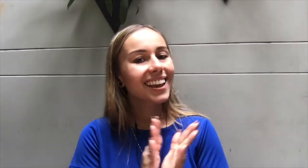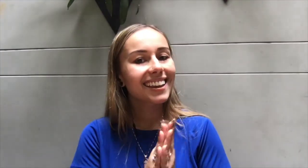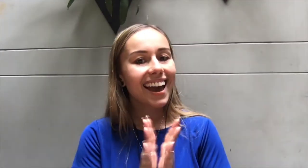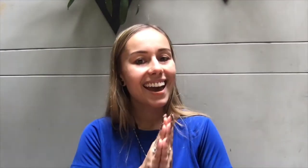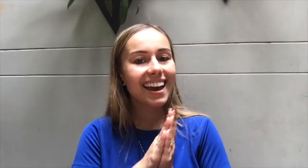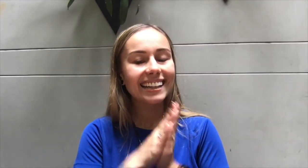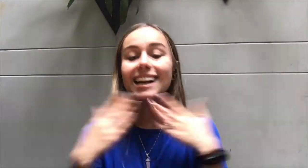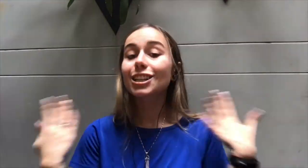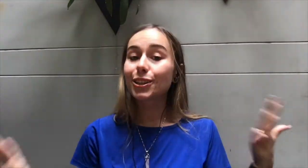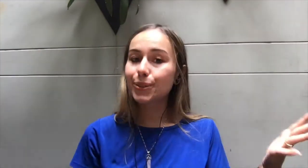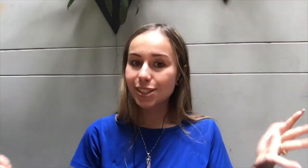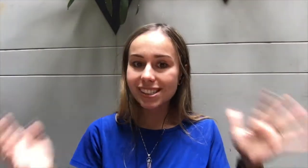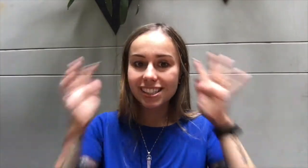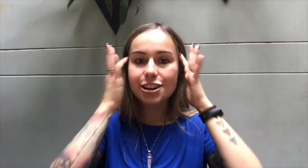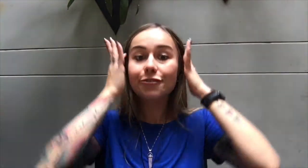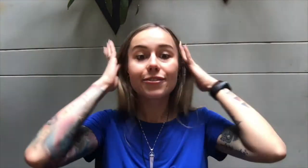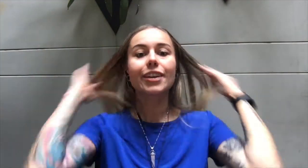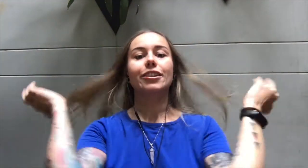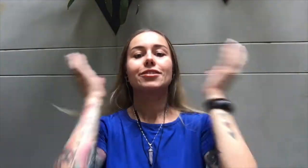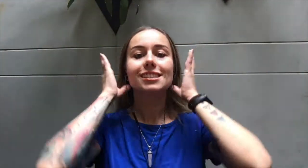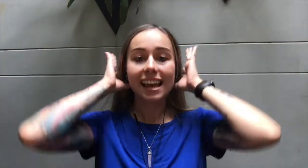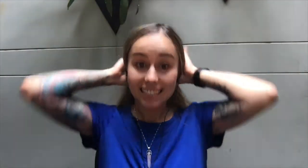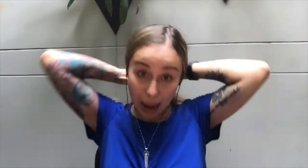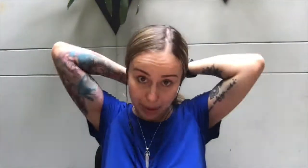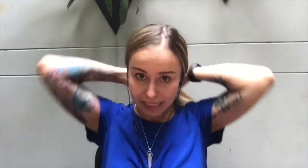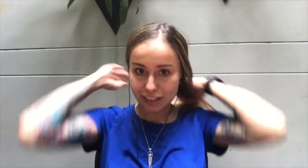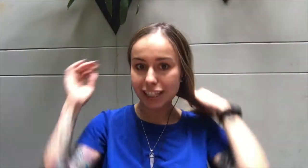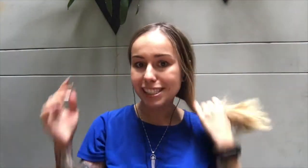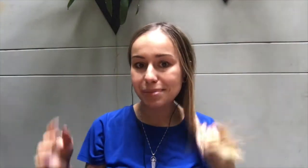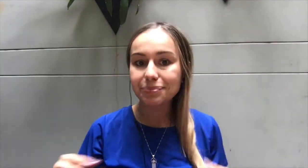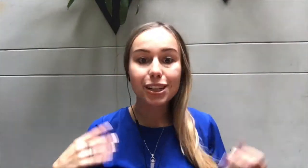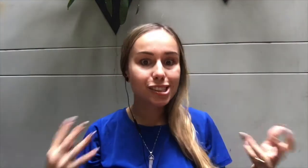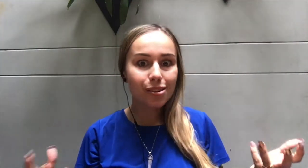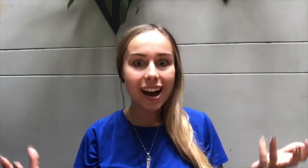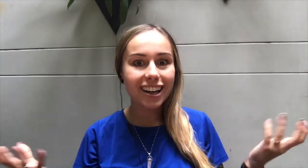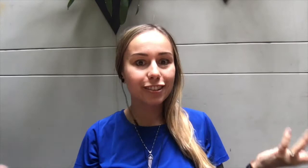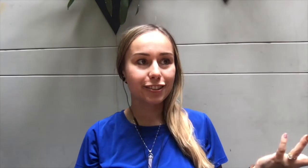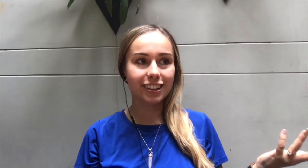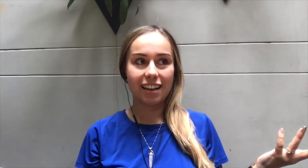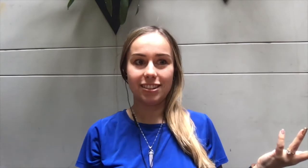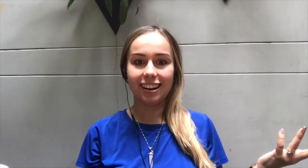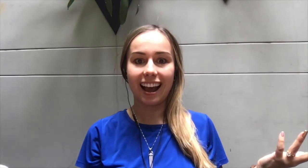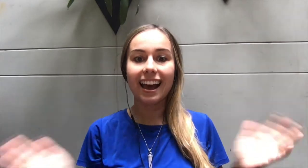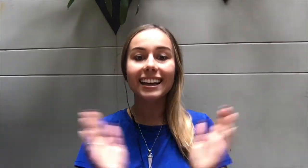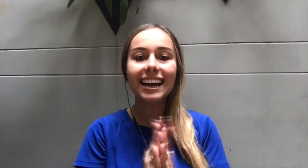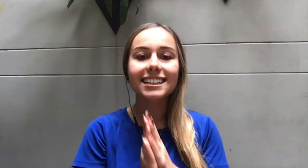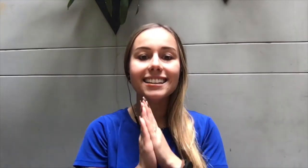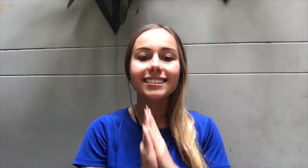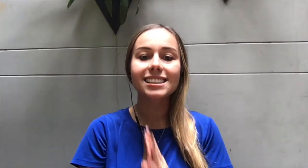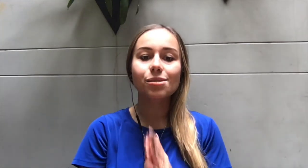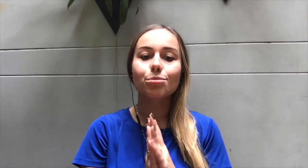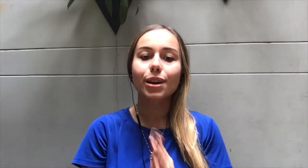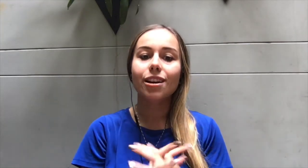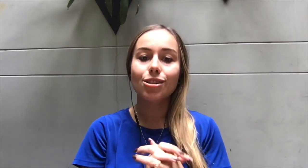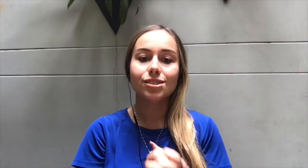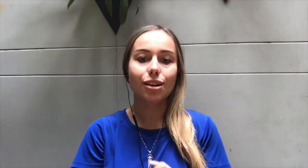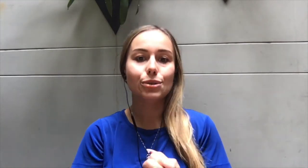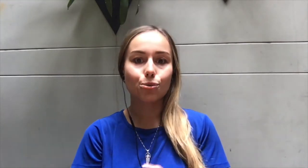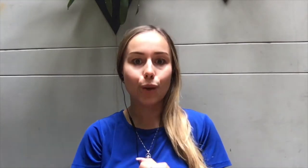Yay! You just did your very first tapping series. So how do you feel after that? Again, let's rate ourselves right